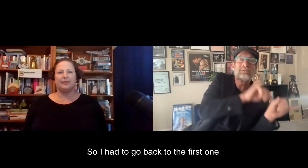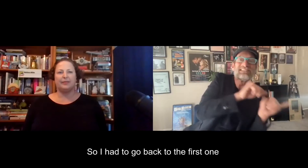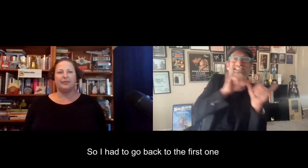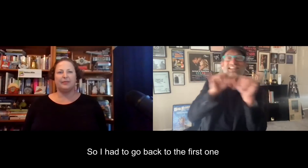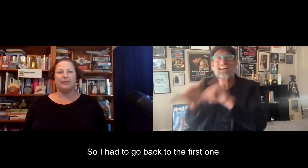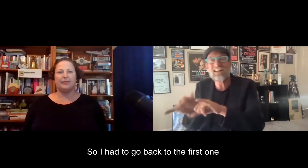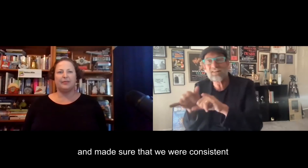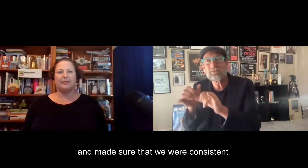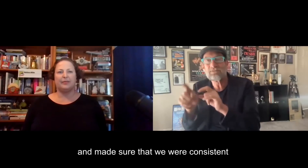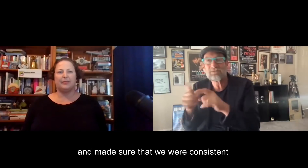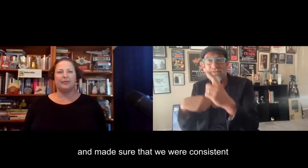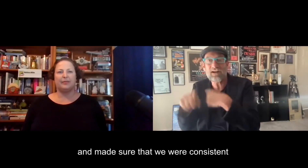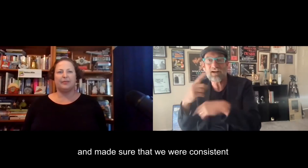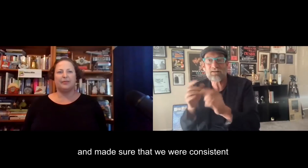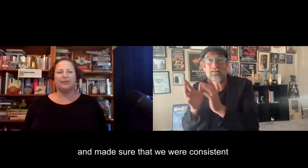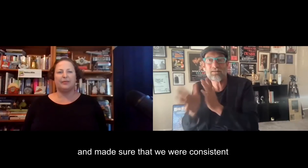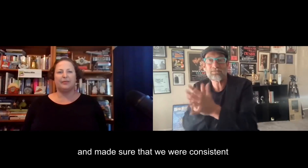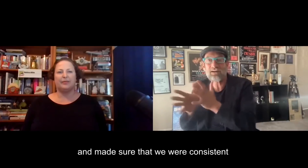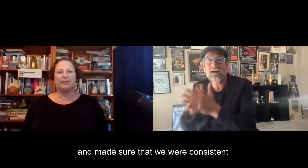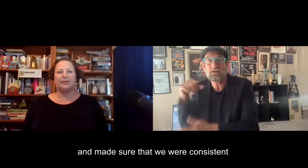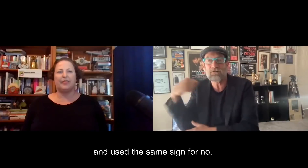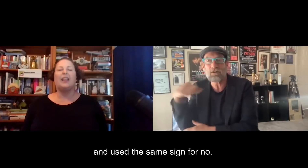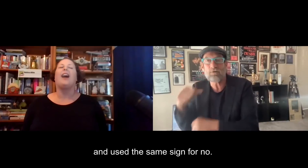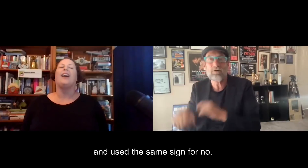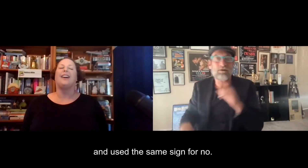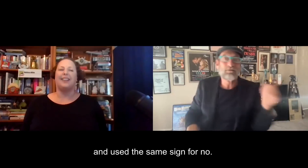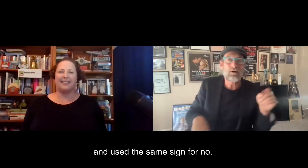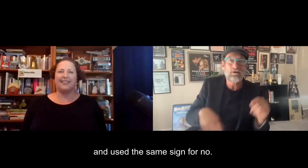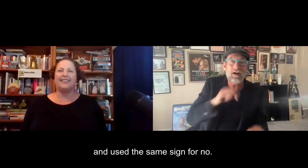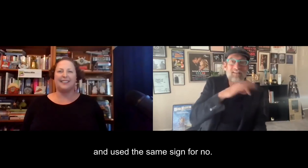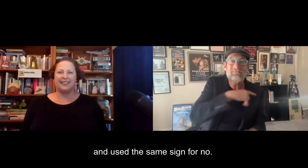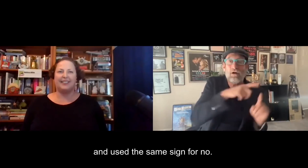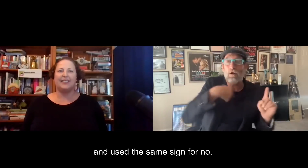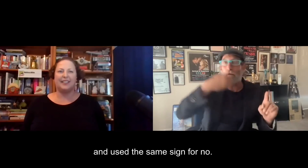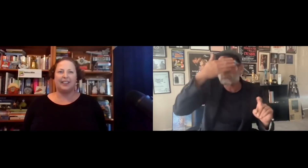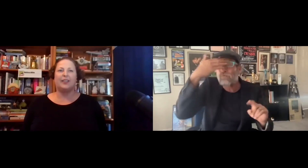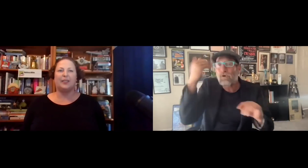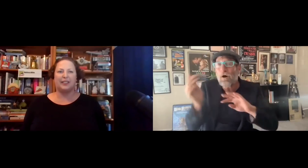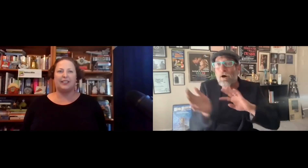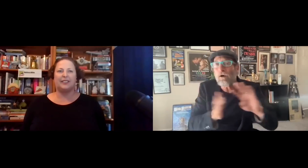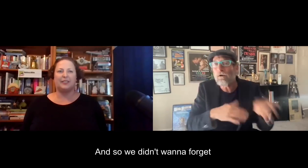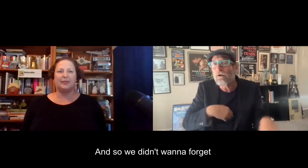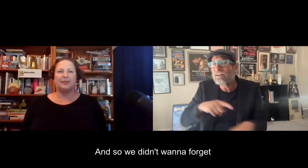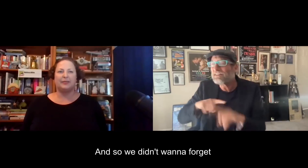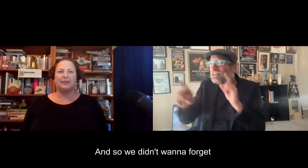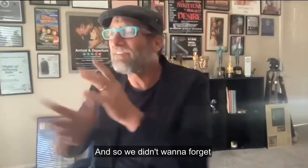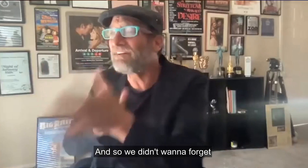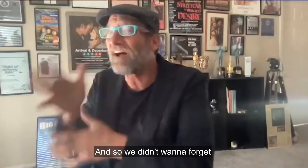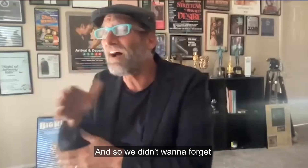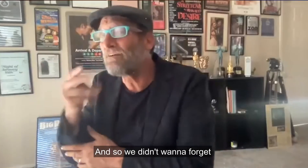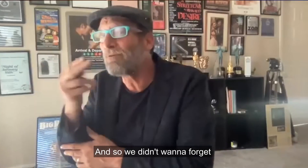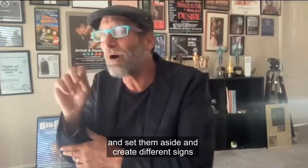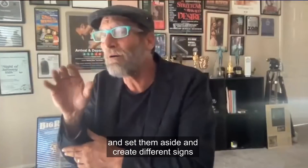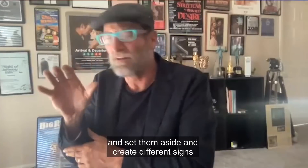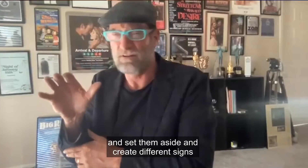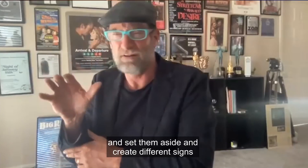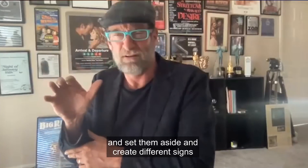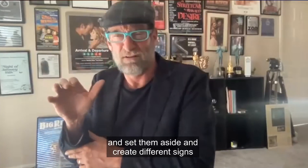first one and made sure that we were consistent and used the same sign for no. And so we didn't want to forget and set them aside and